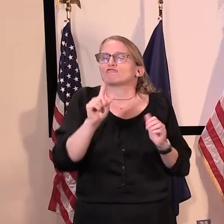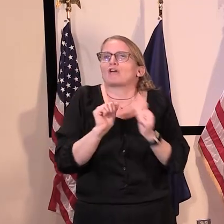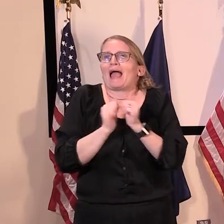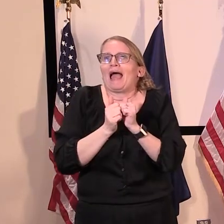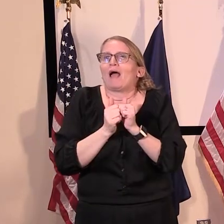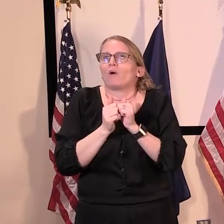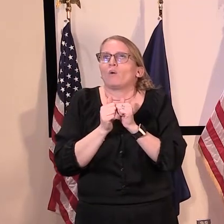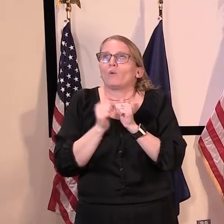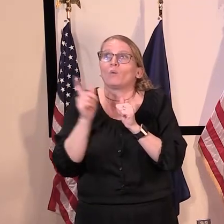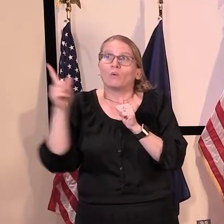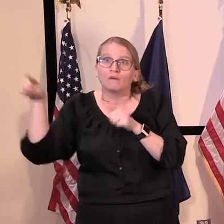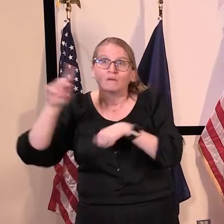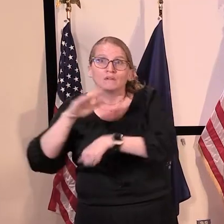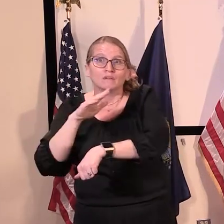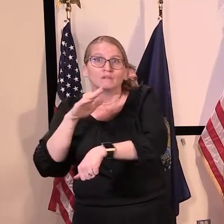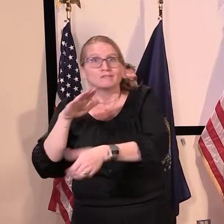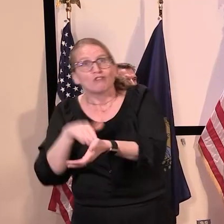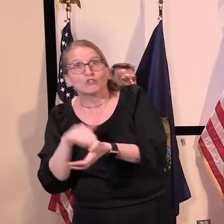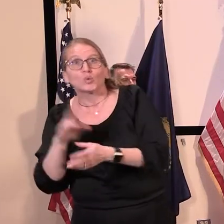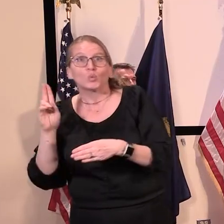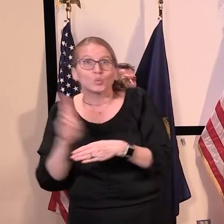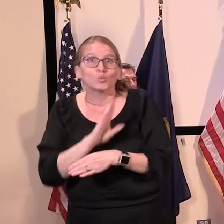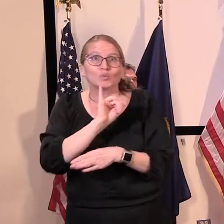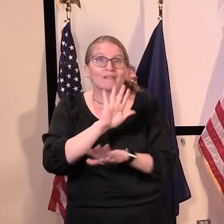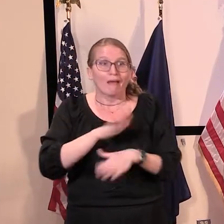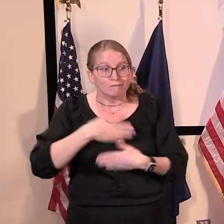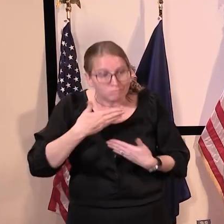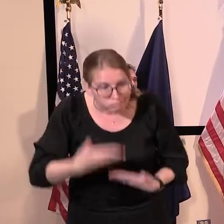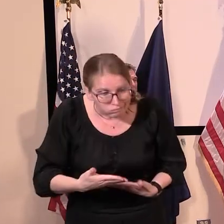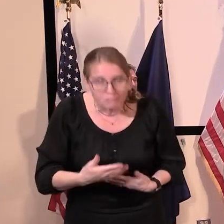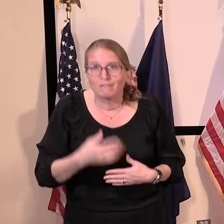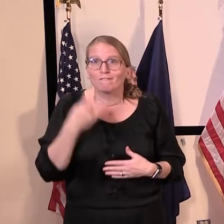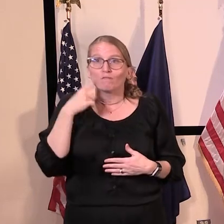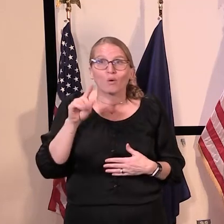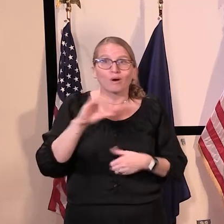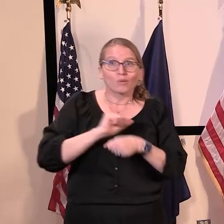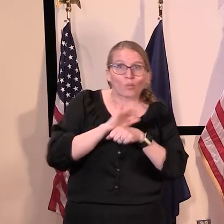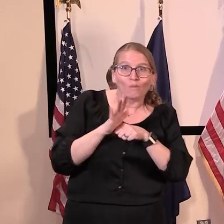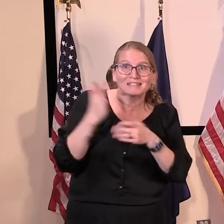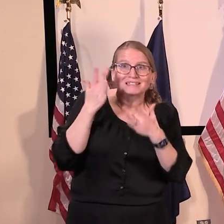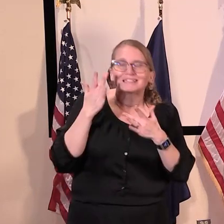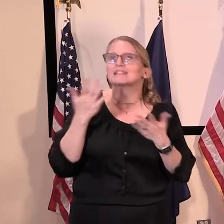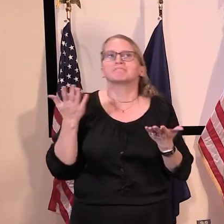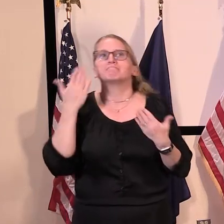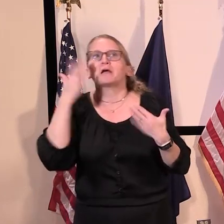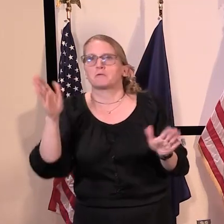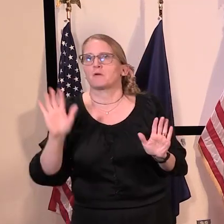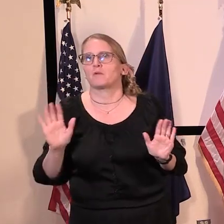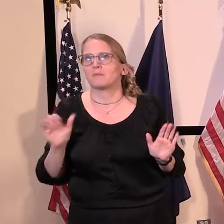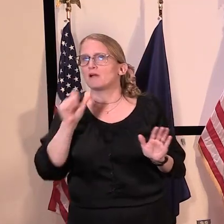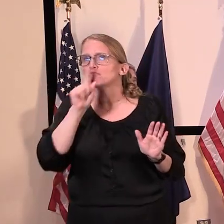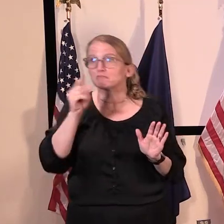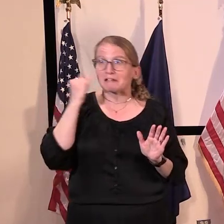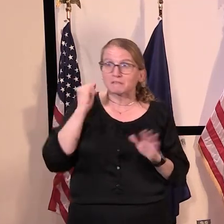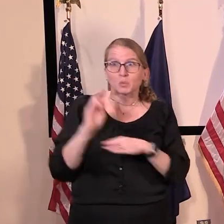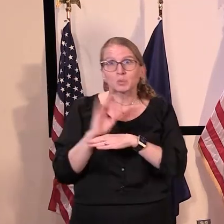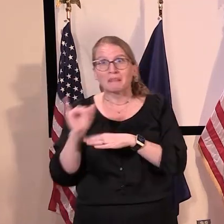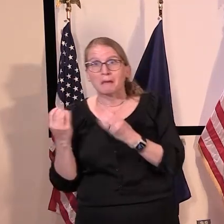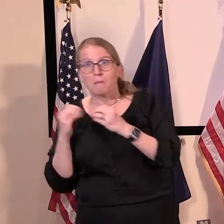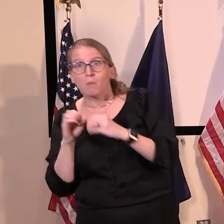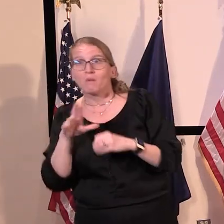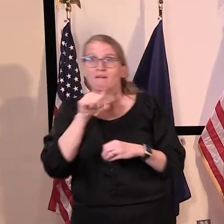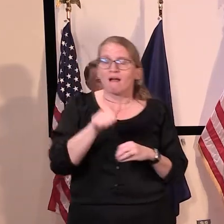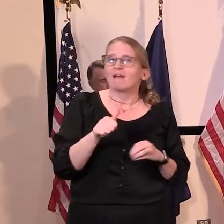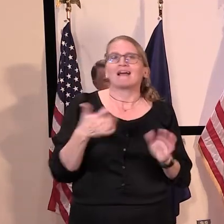COVID era and if there's been any differences or not. I can say that, um, one thing we're learning,